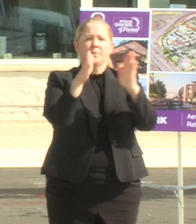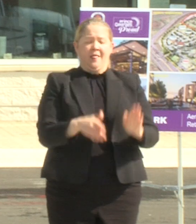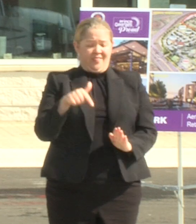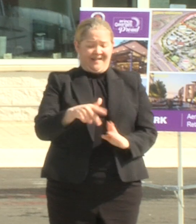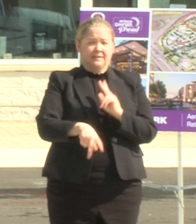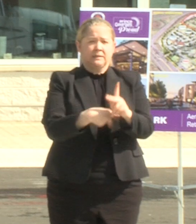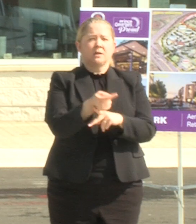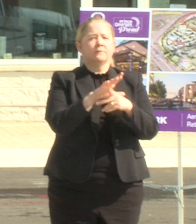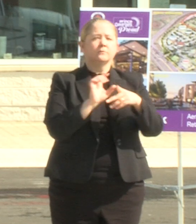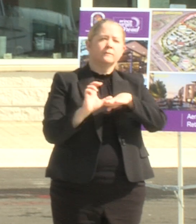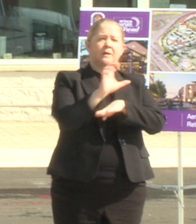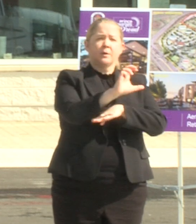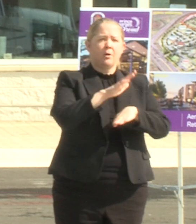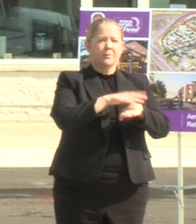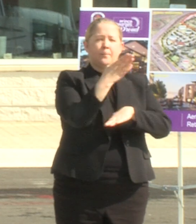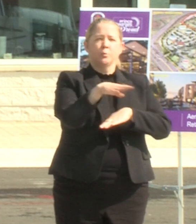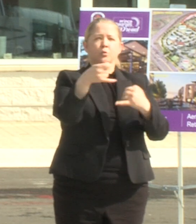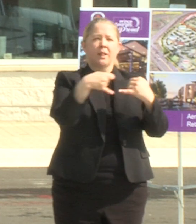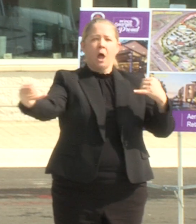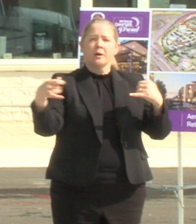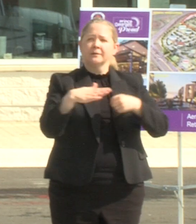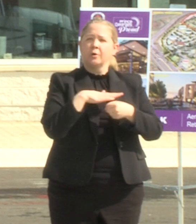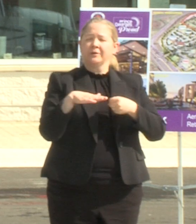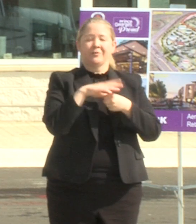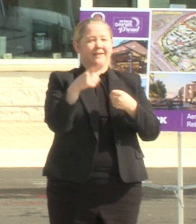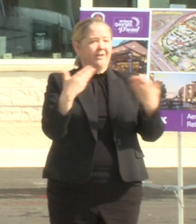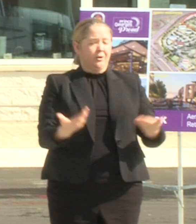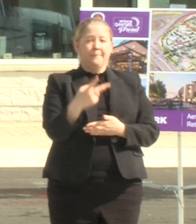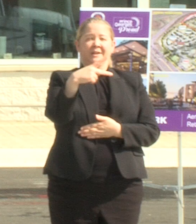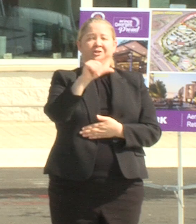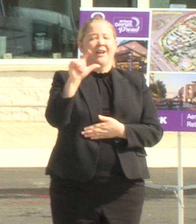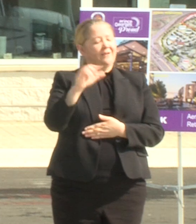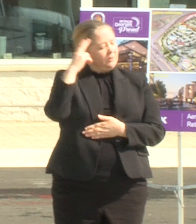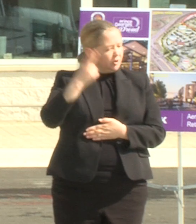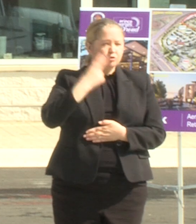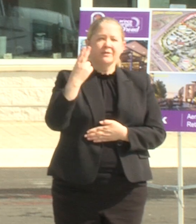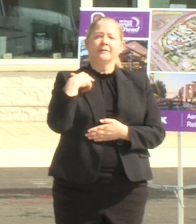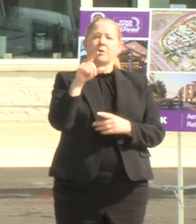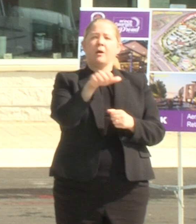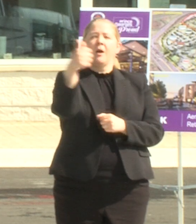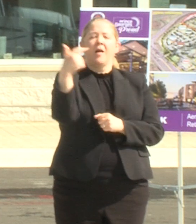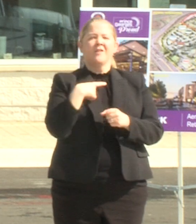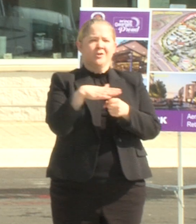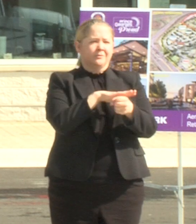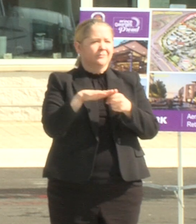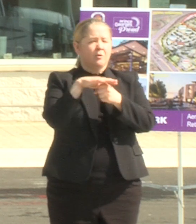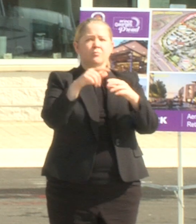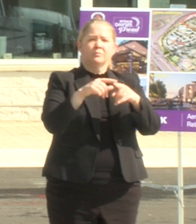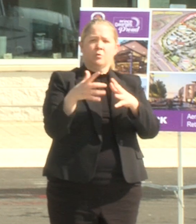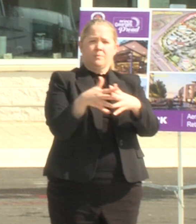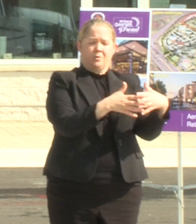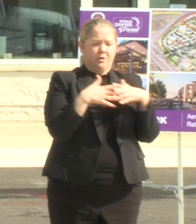right here along the blue line corridor in prince george's county is historic and other jurisdictions across the country should be looking to